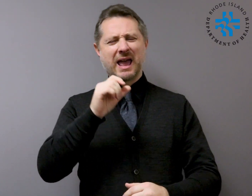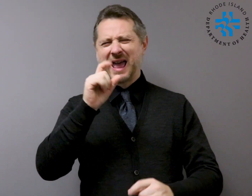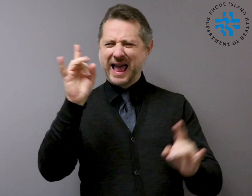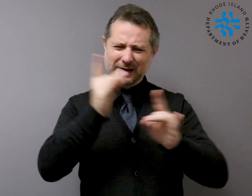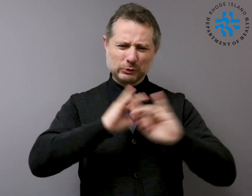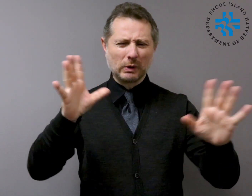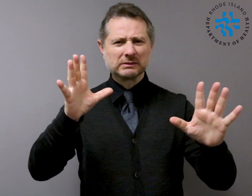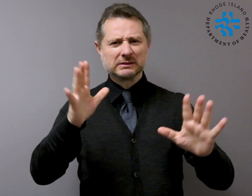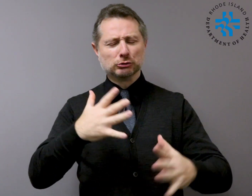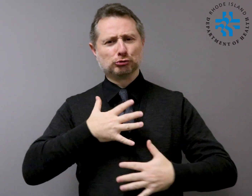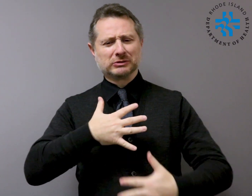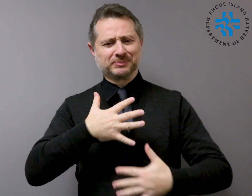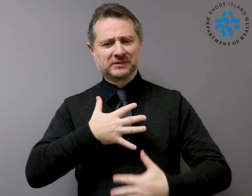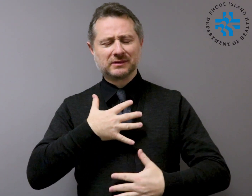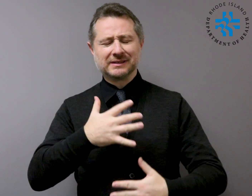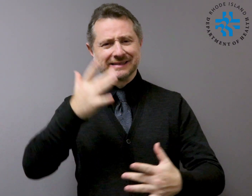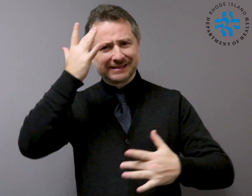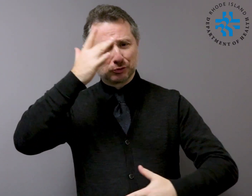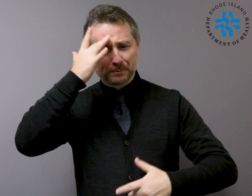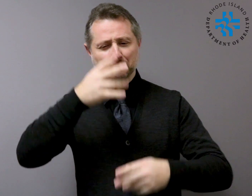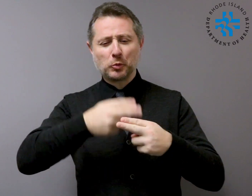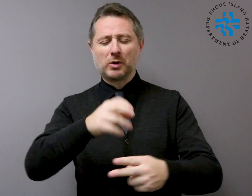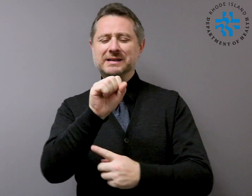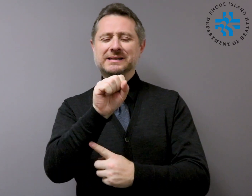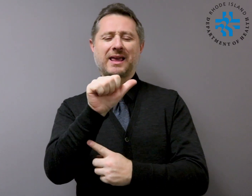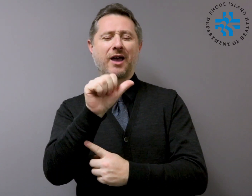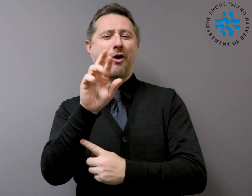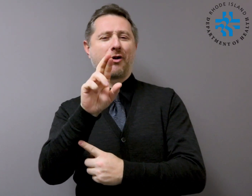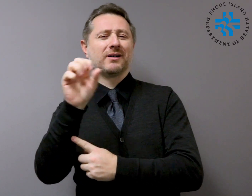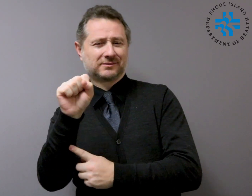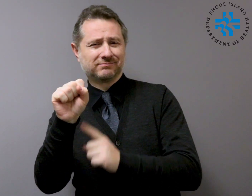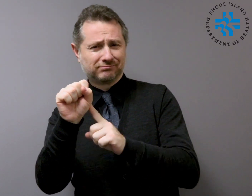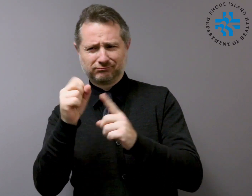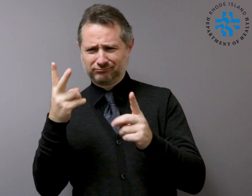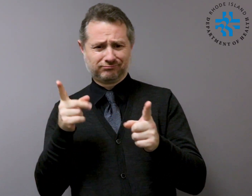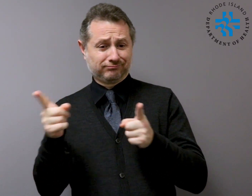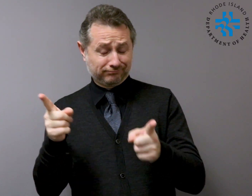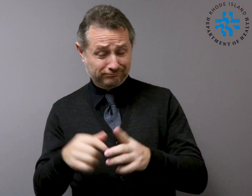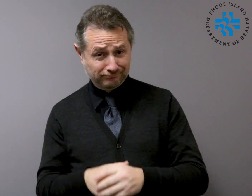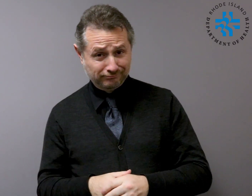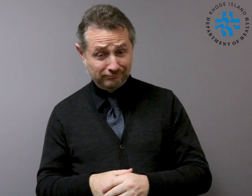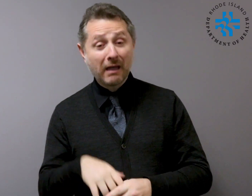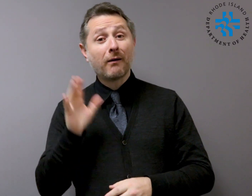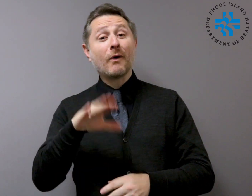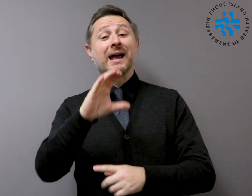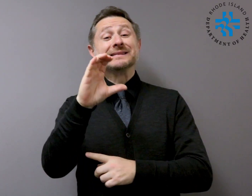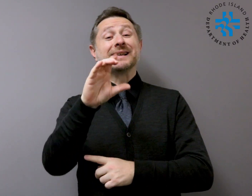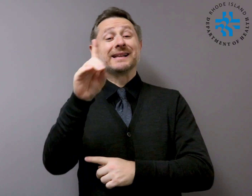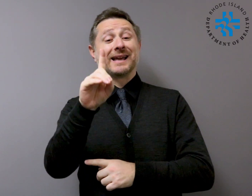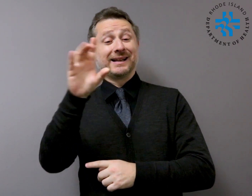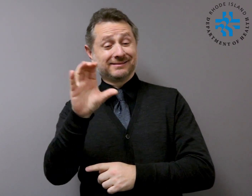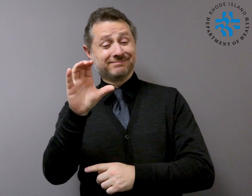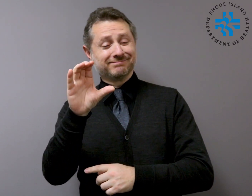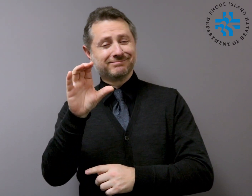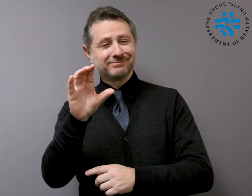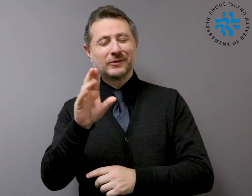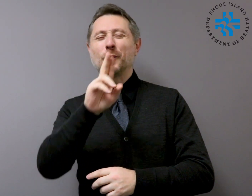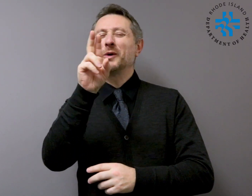The CDC, U.S. Centers for Disease Control and Prevention, and WHO, World Health Organization, are